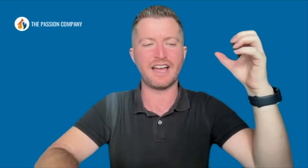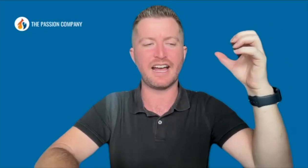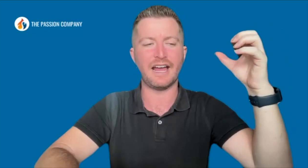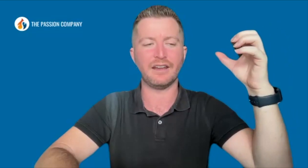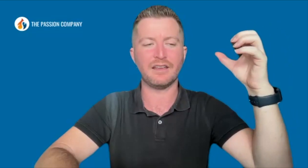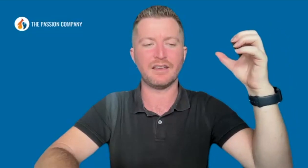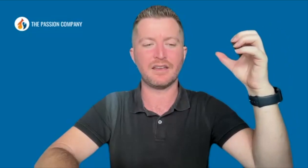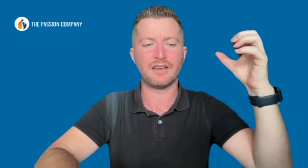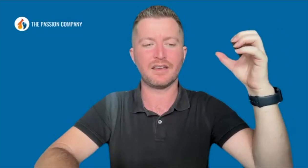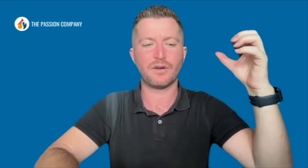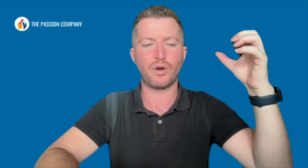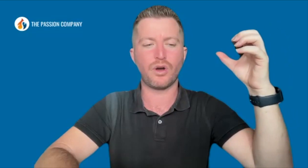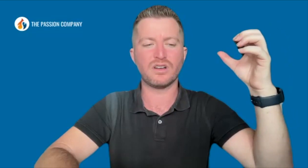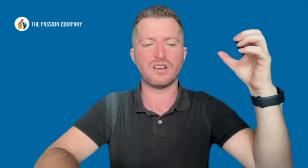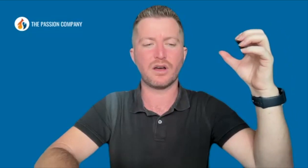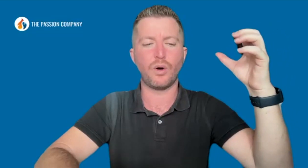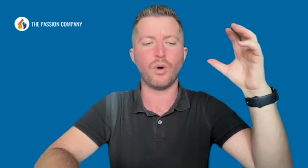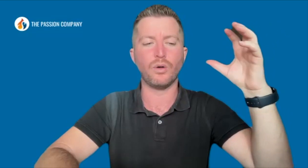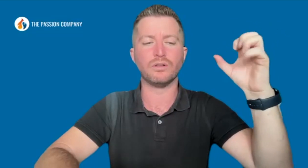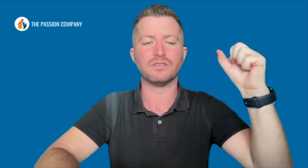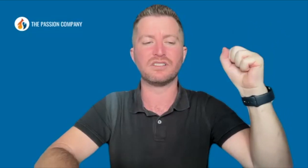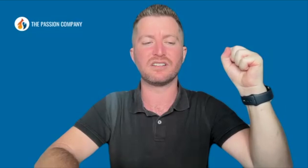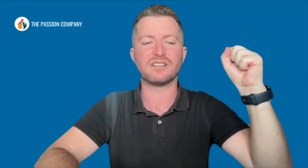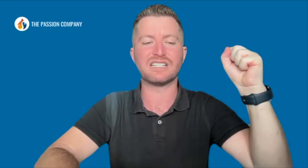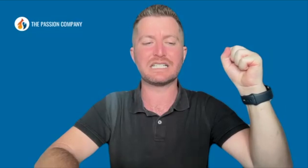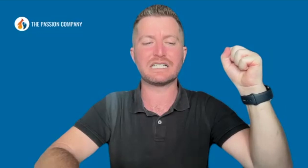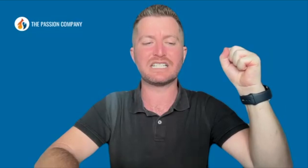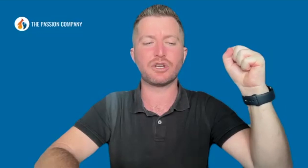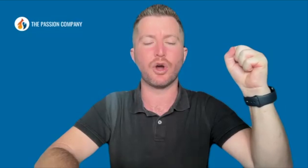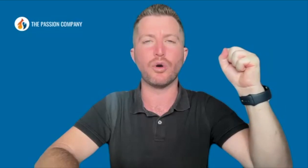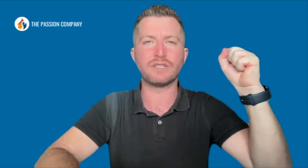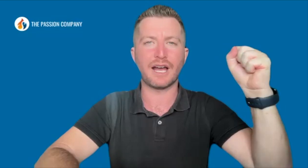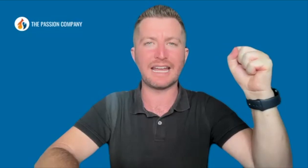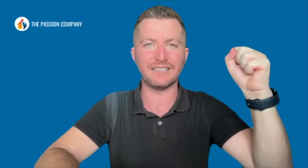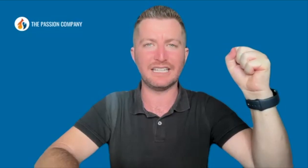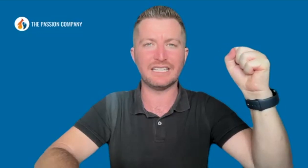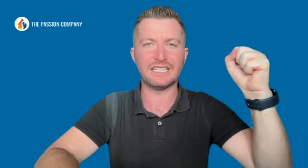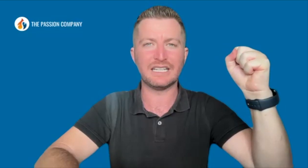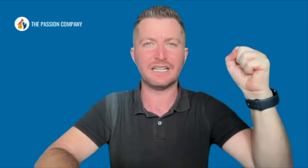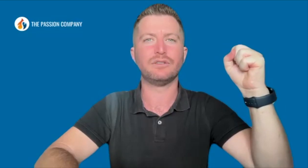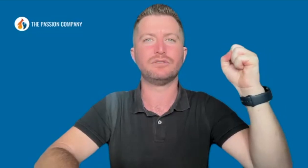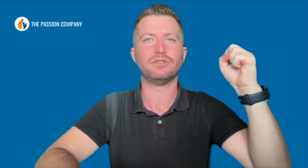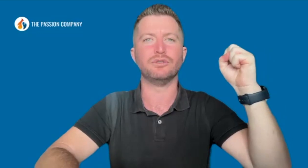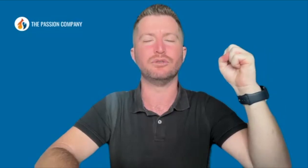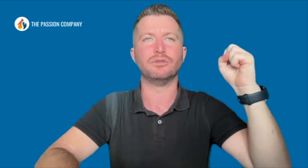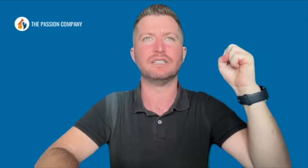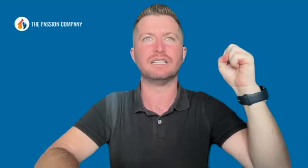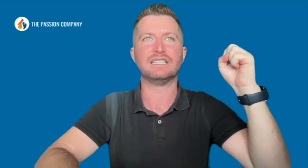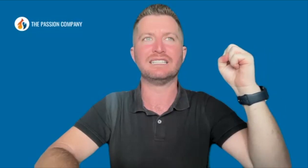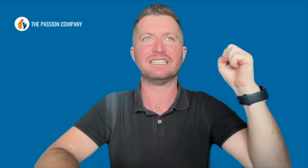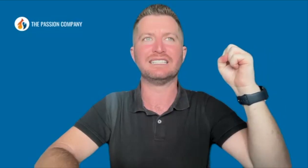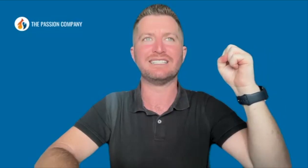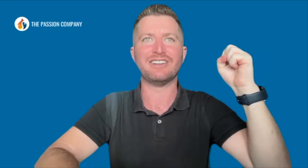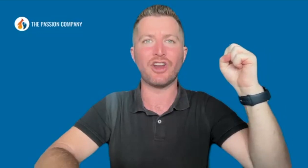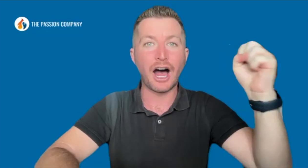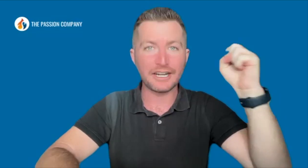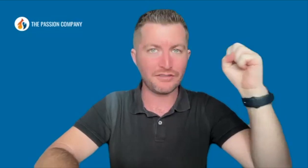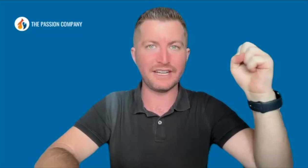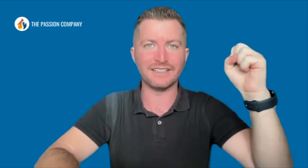that holds so tightly to not failing